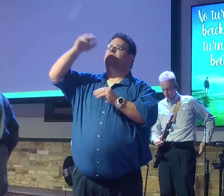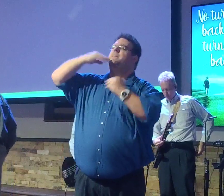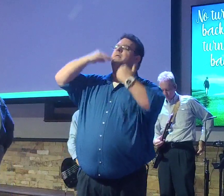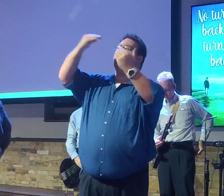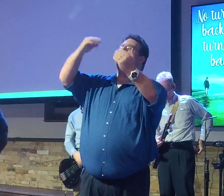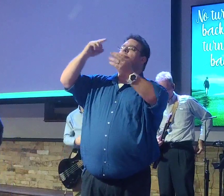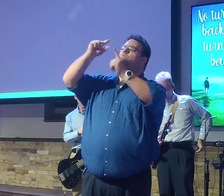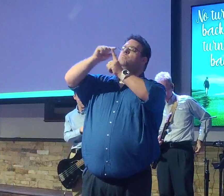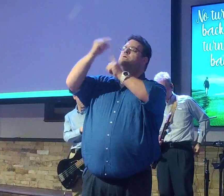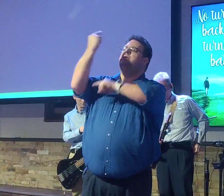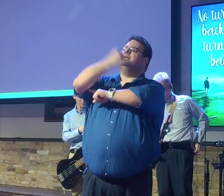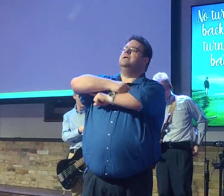Lord, bless this offering. Amen.